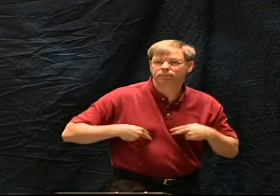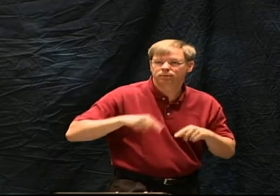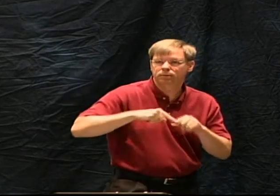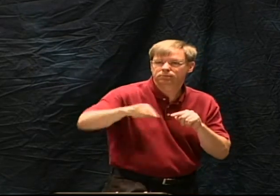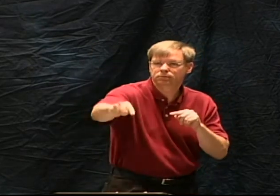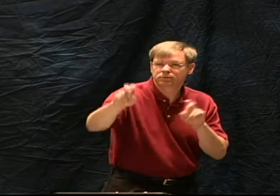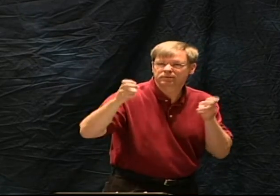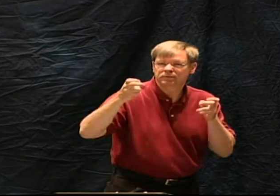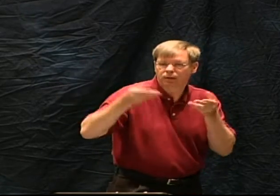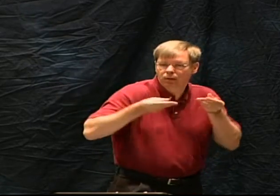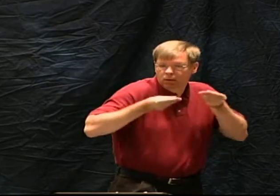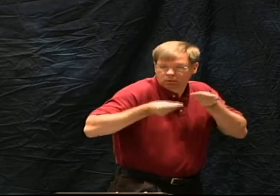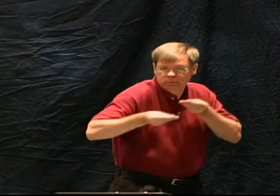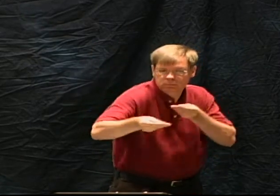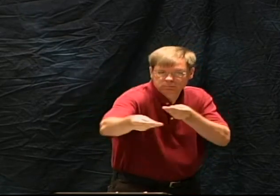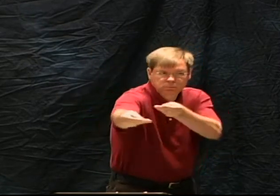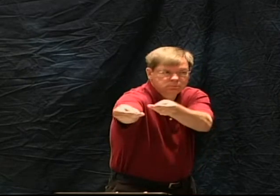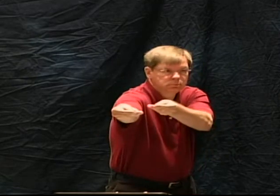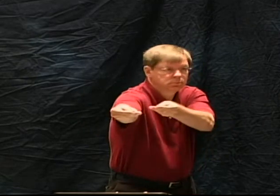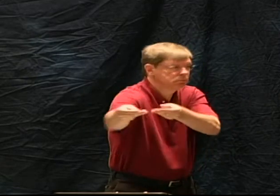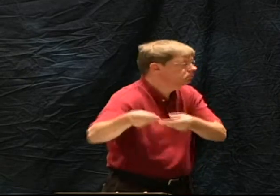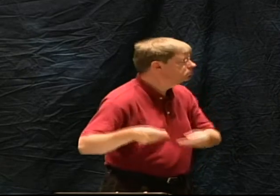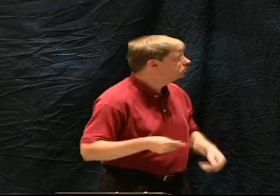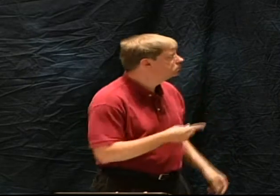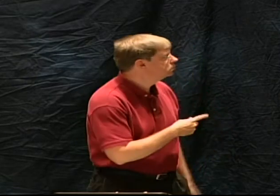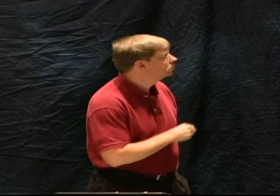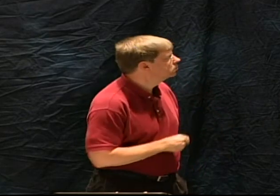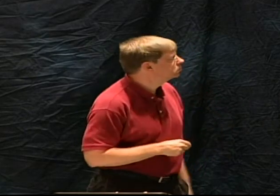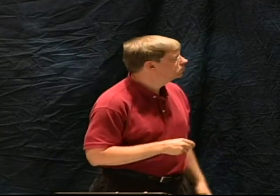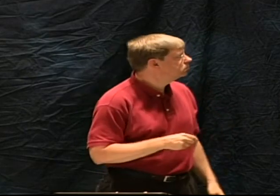God conveyed the scripture through human beings